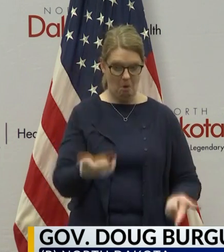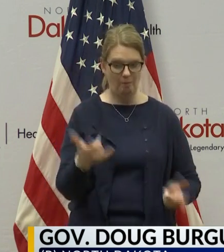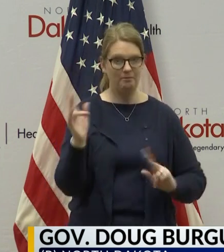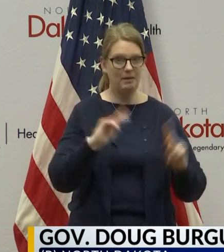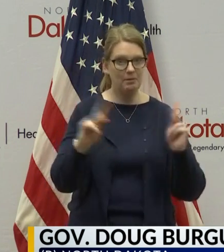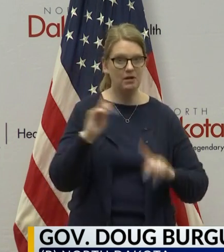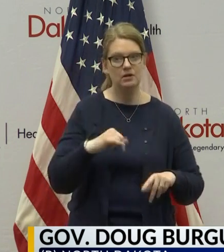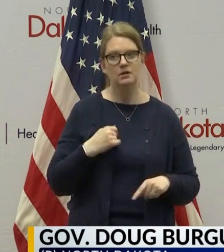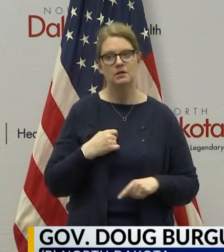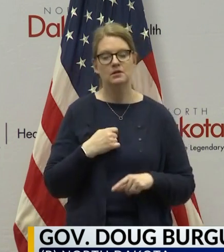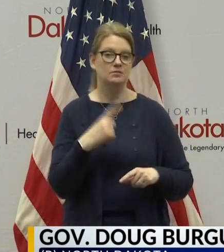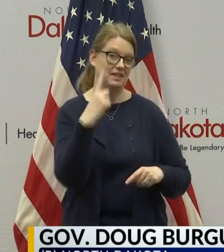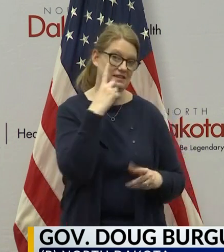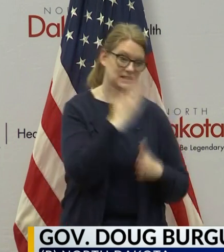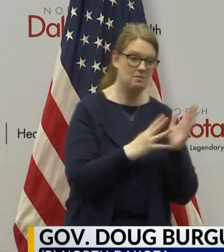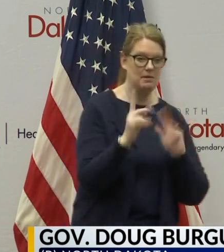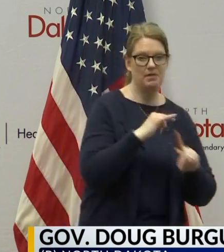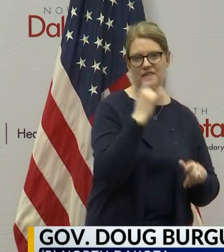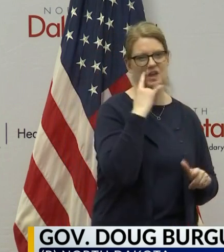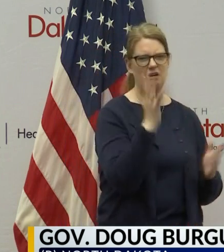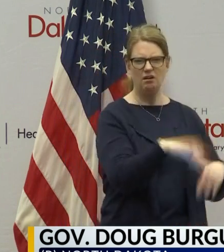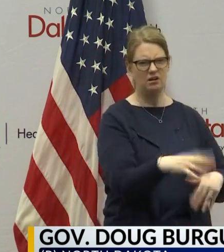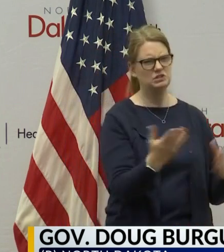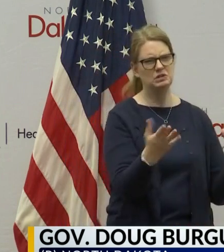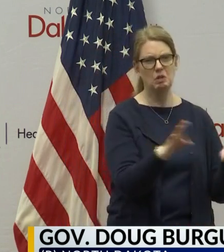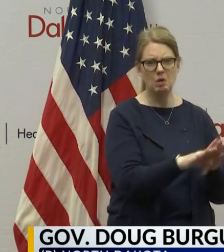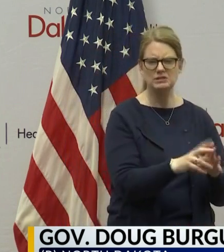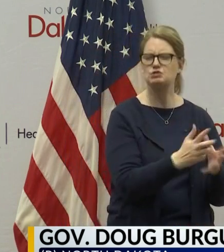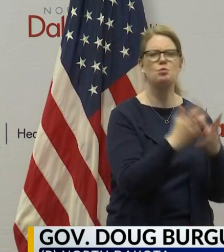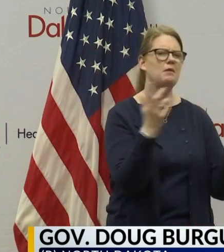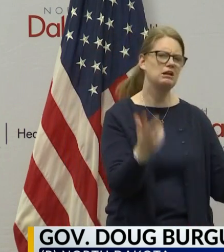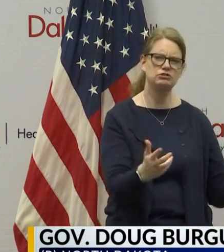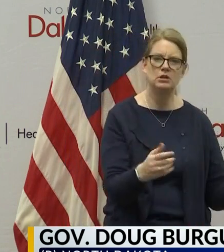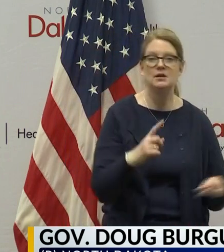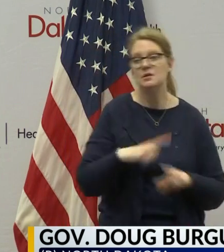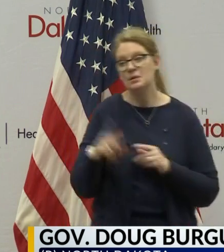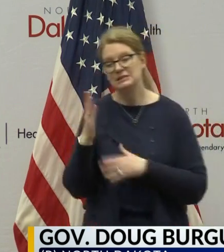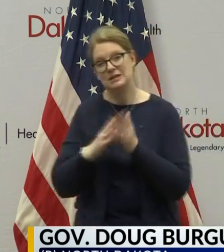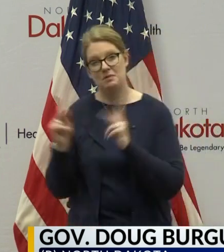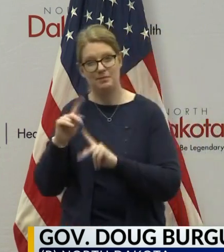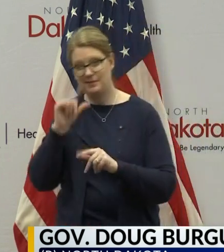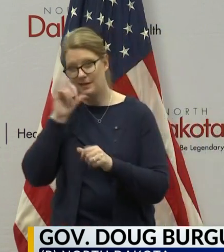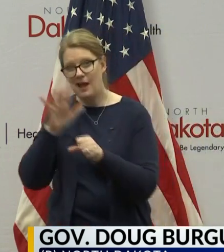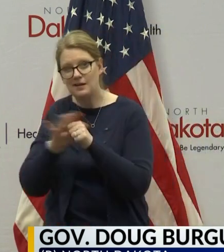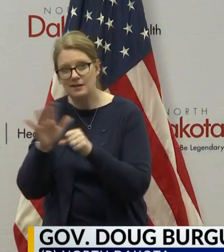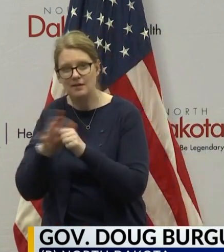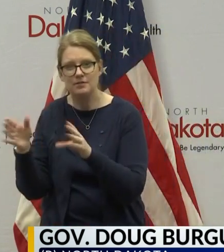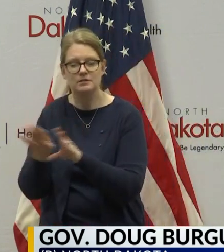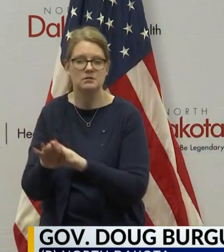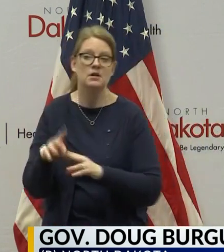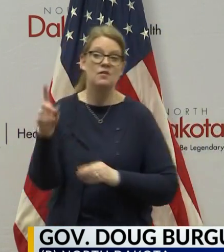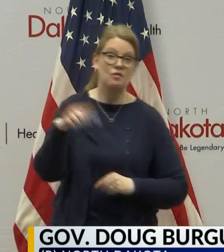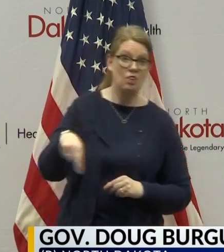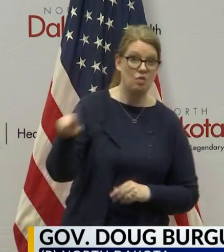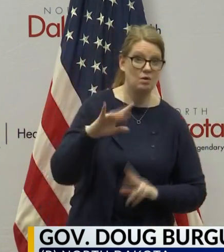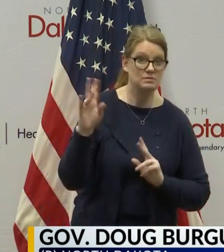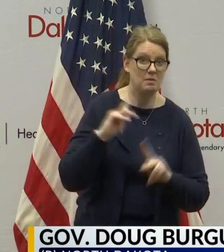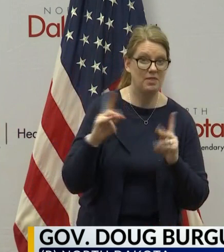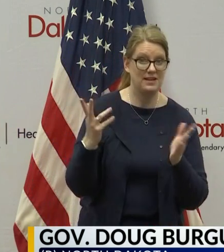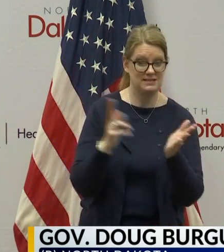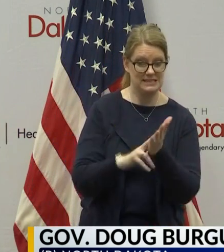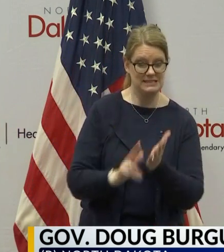that think we've locked down too much and people that think we need to lock down more. But we would invite those people that have signed that petition to